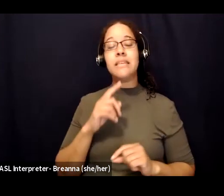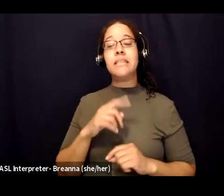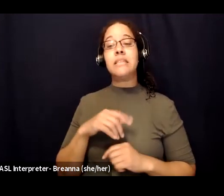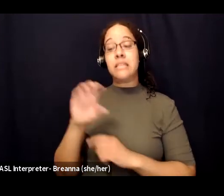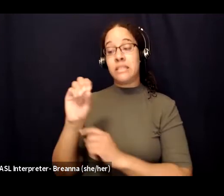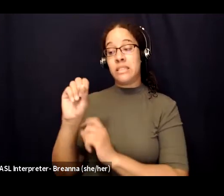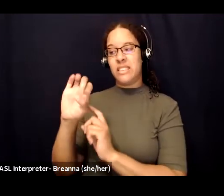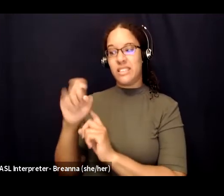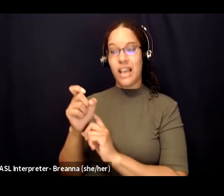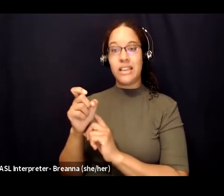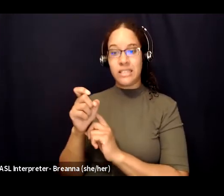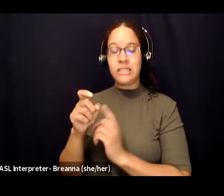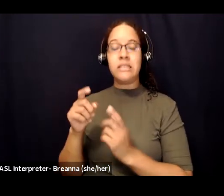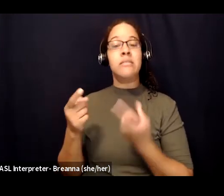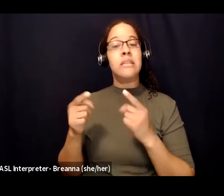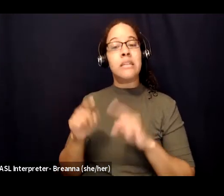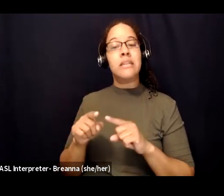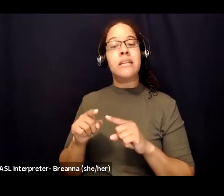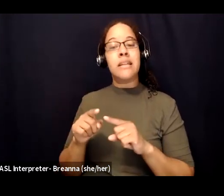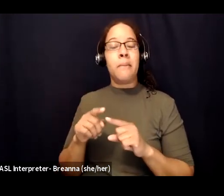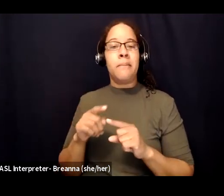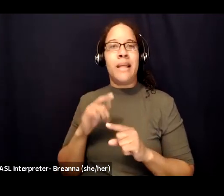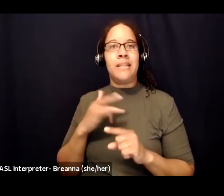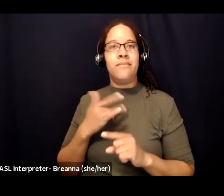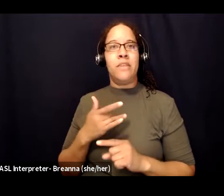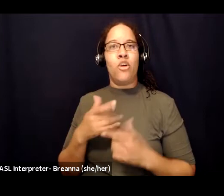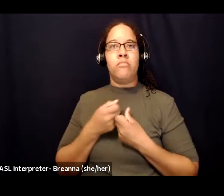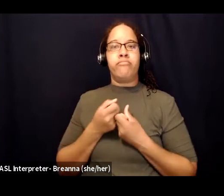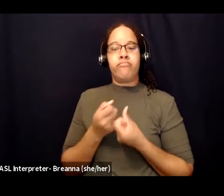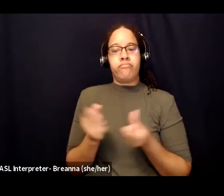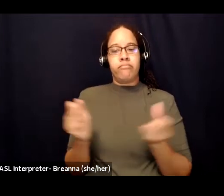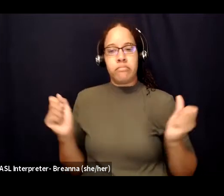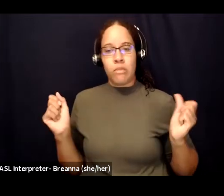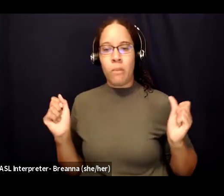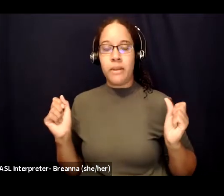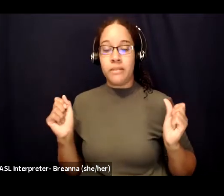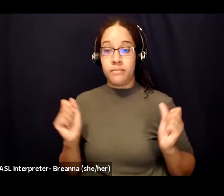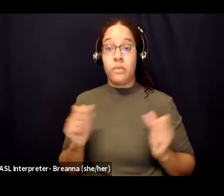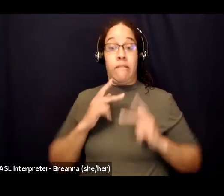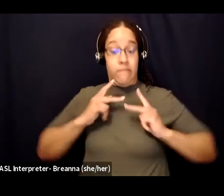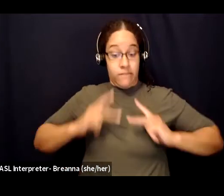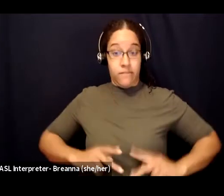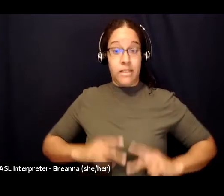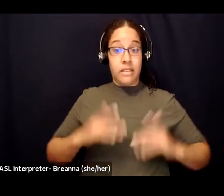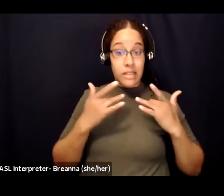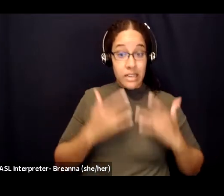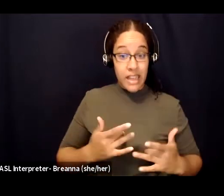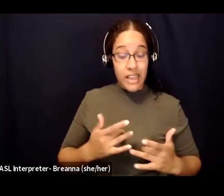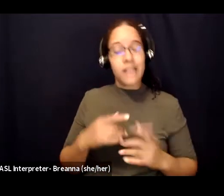often inherently an act of vulnerability, where we are naked physically and emotionally. Having to discuss